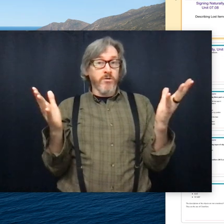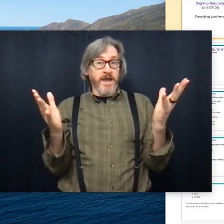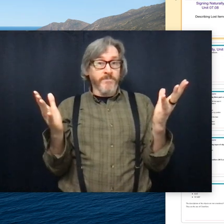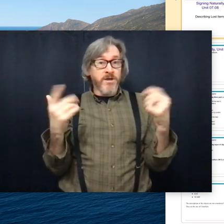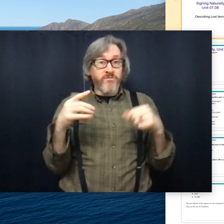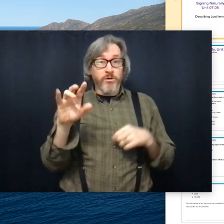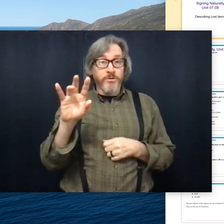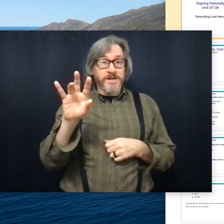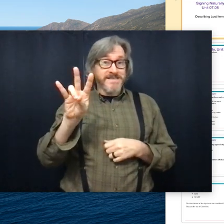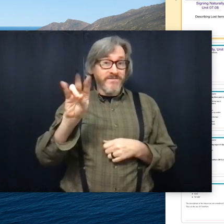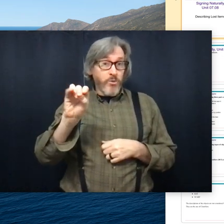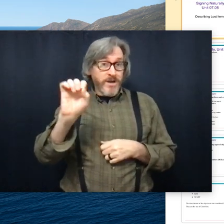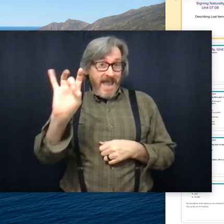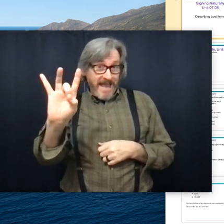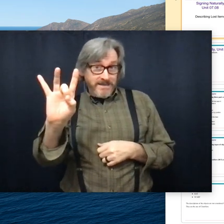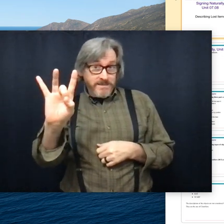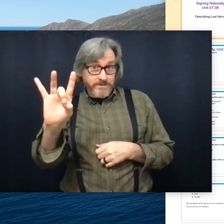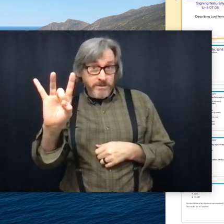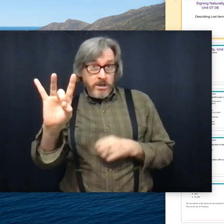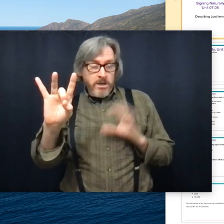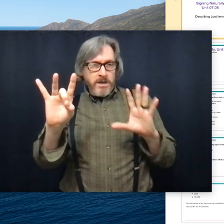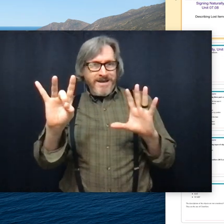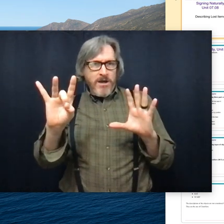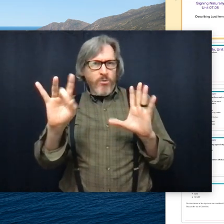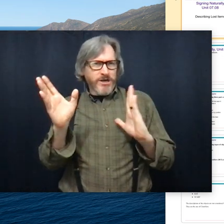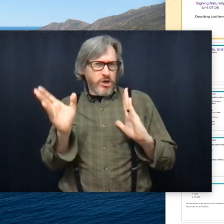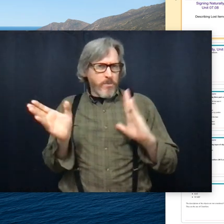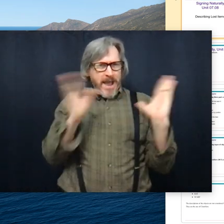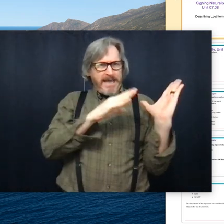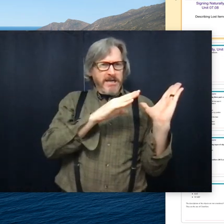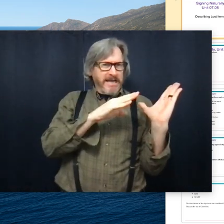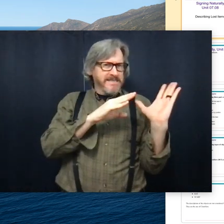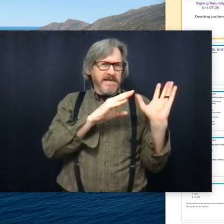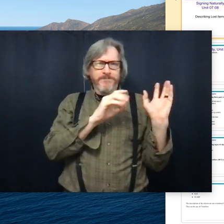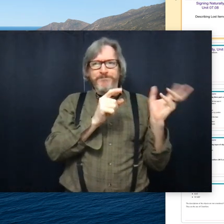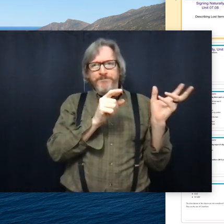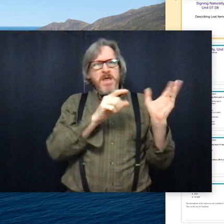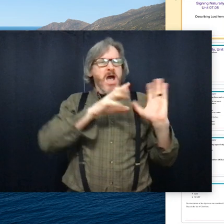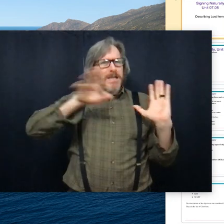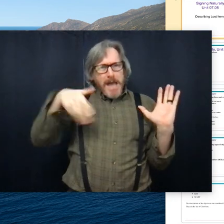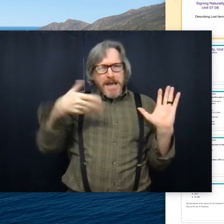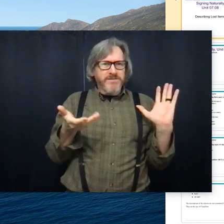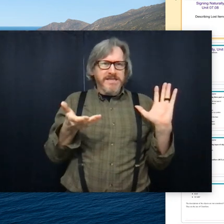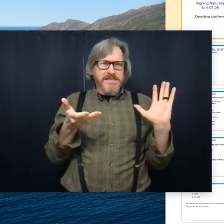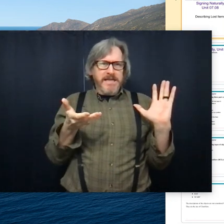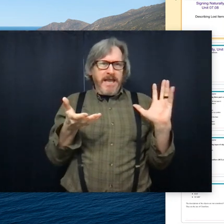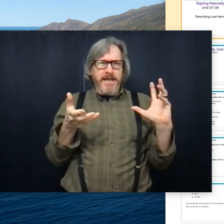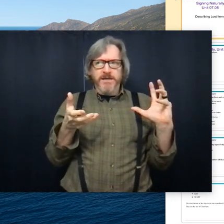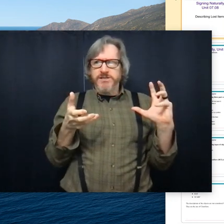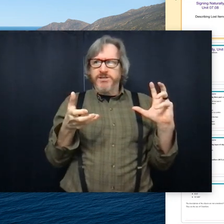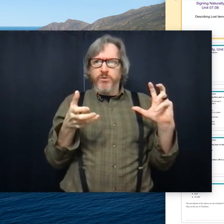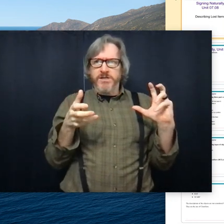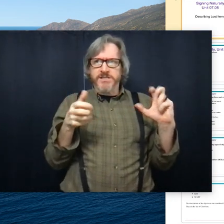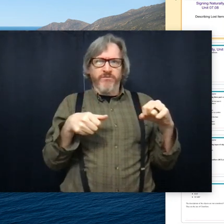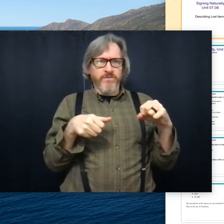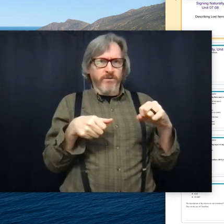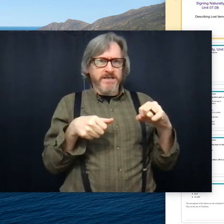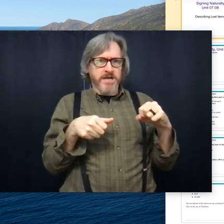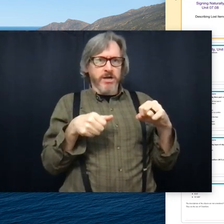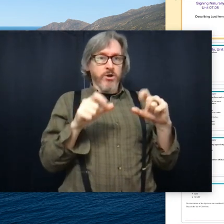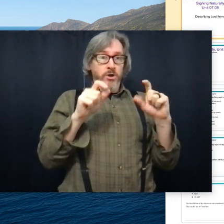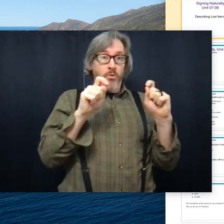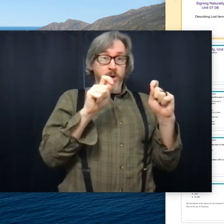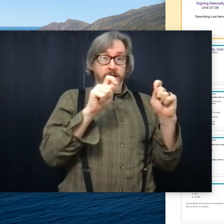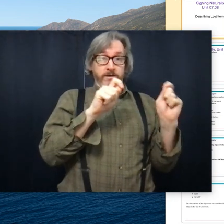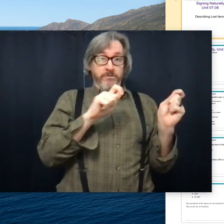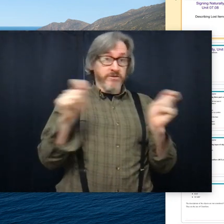Okay, for unit 7.8. Now we're going to go back and it's... A lot of this is what stuff we've already